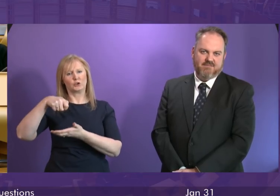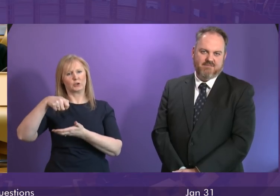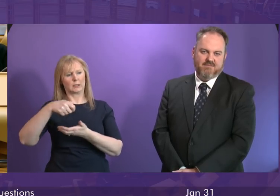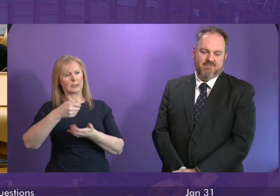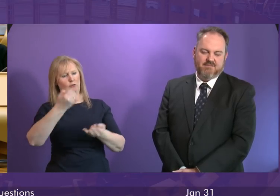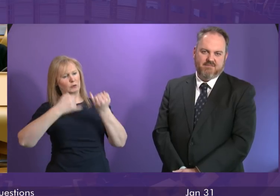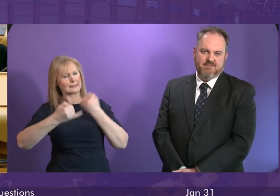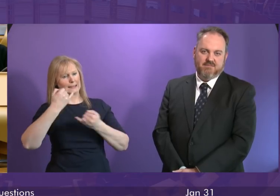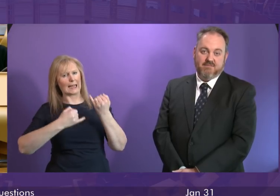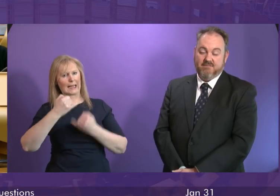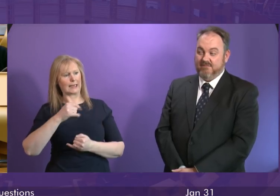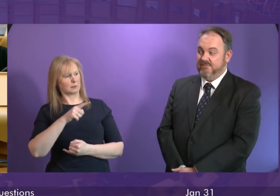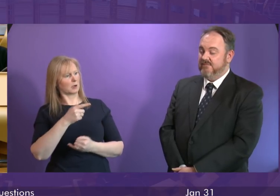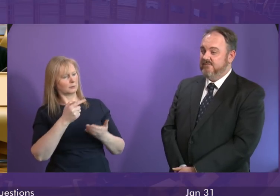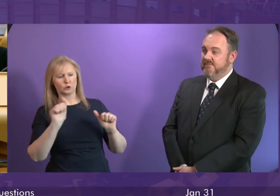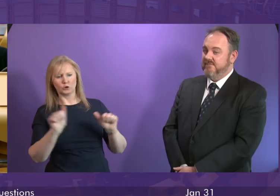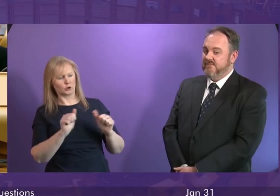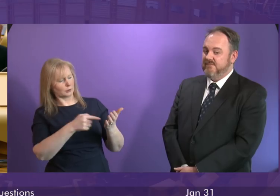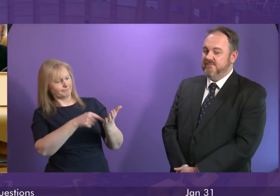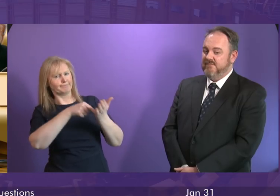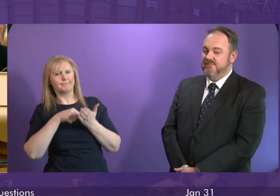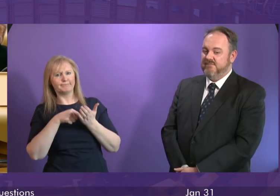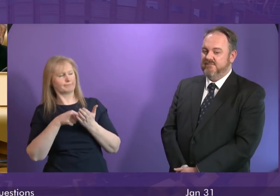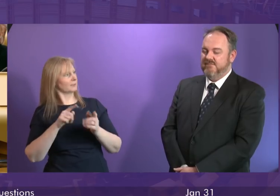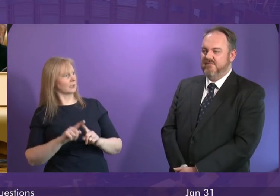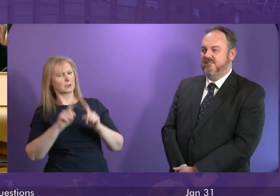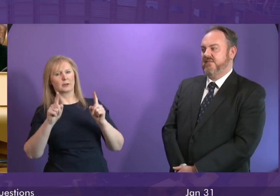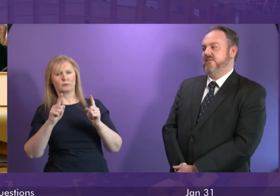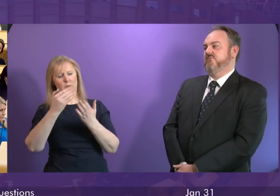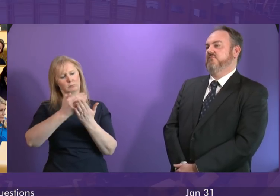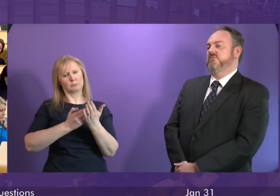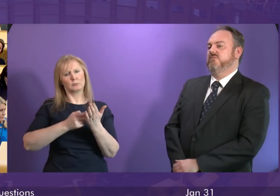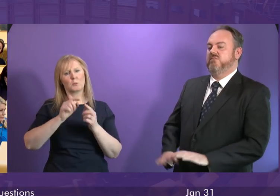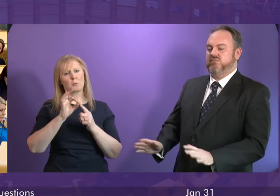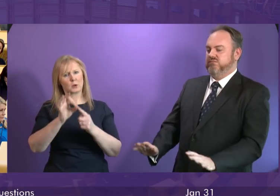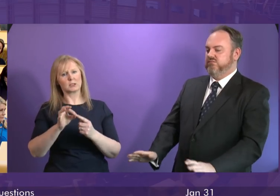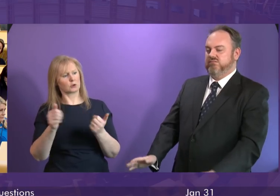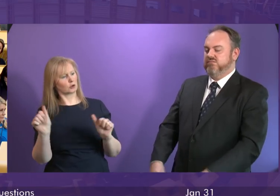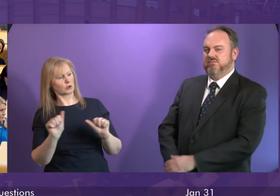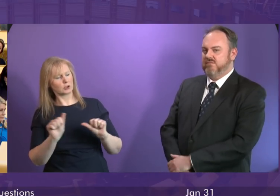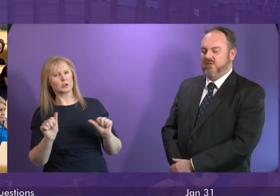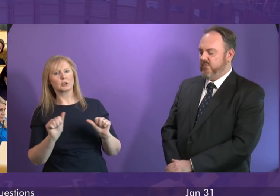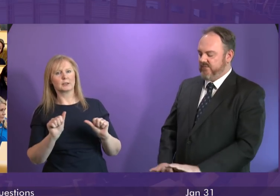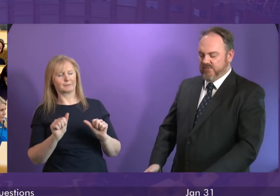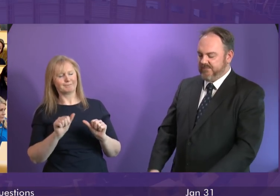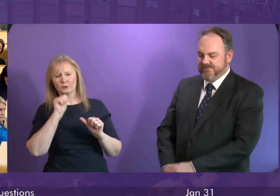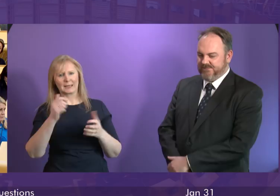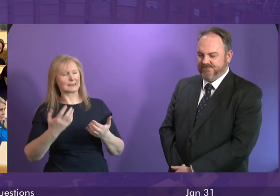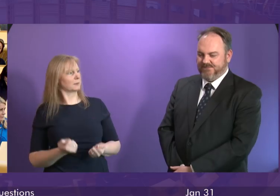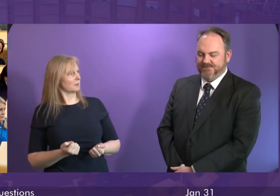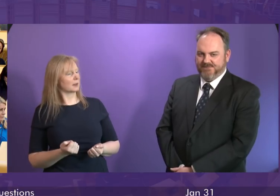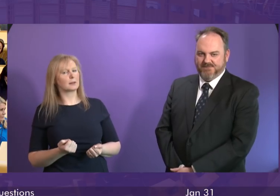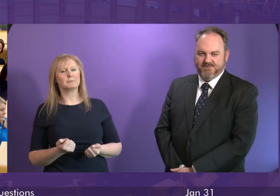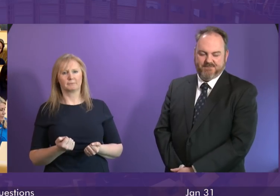he has failed to bring forward a single alternative budget proposal and that is simply not acceptable